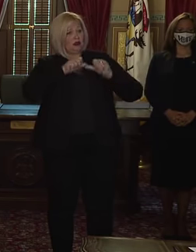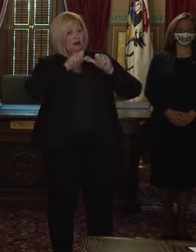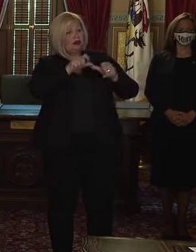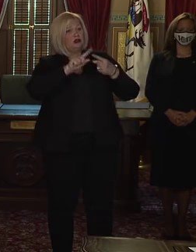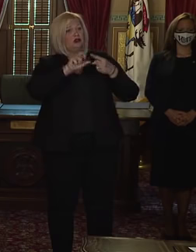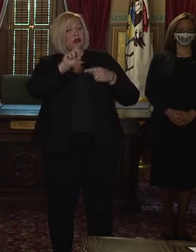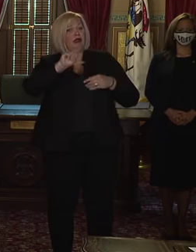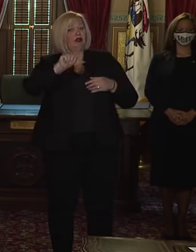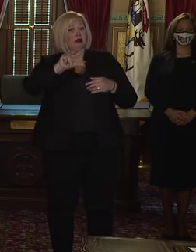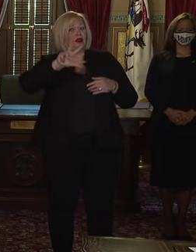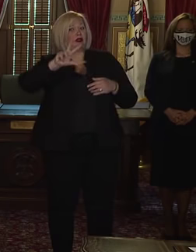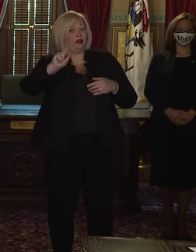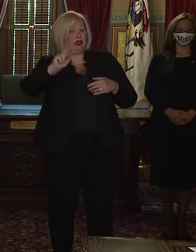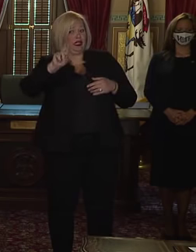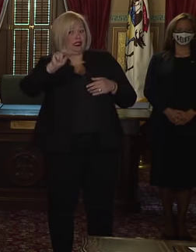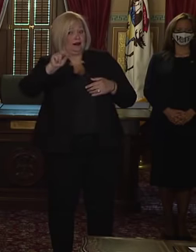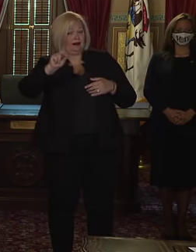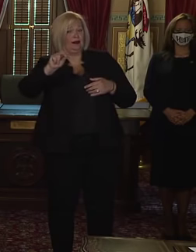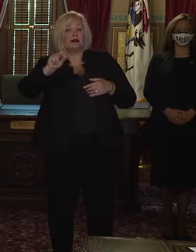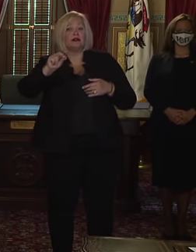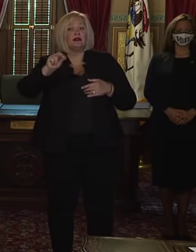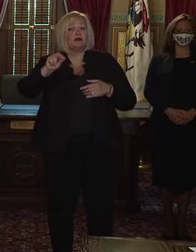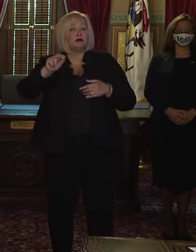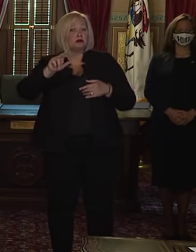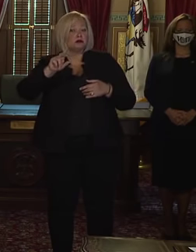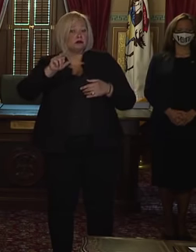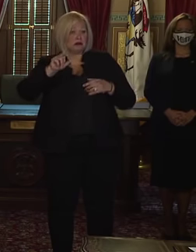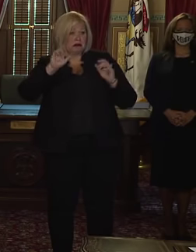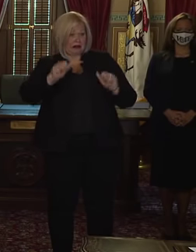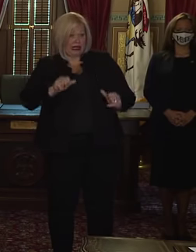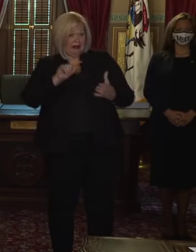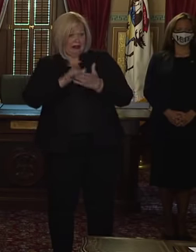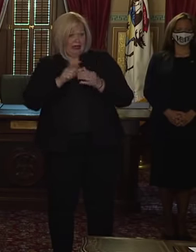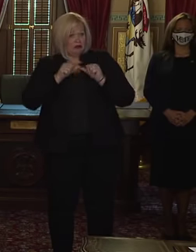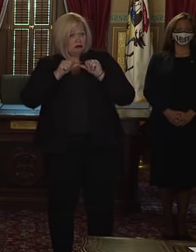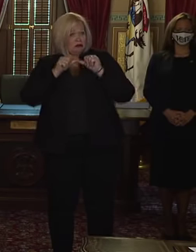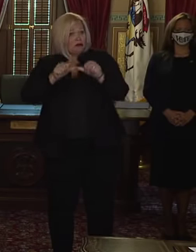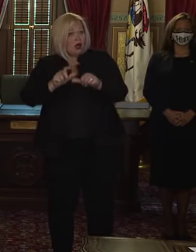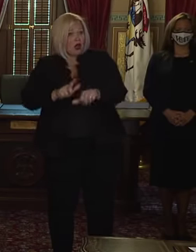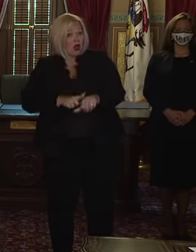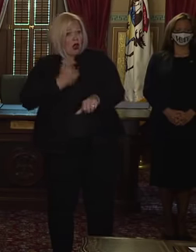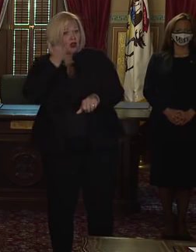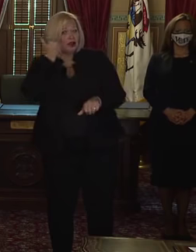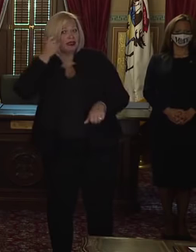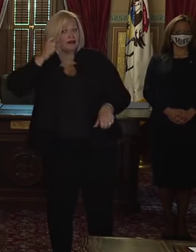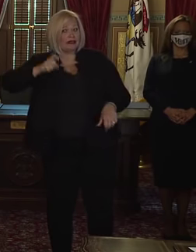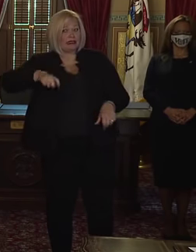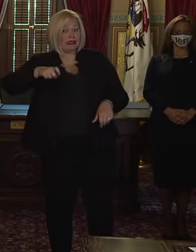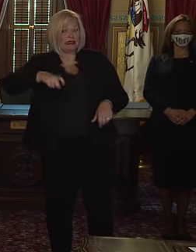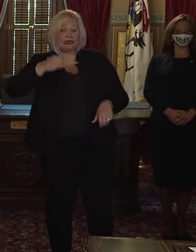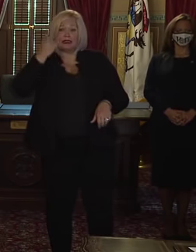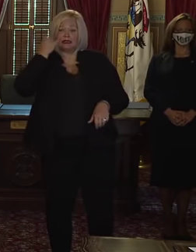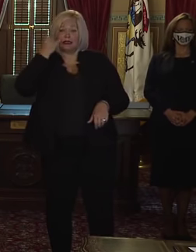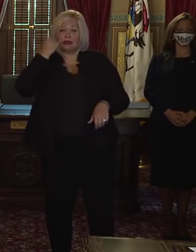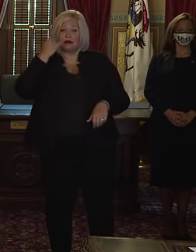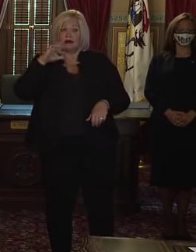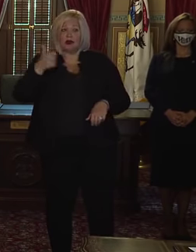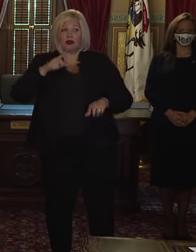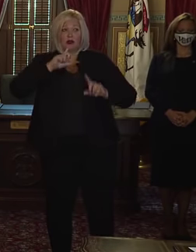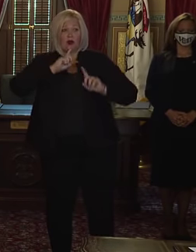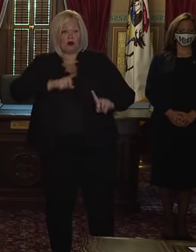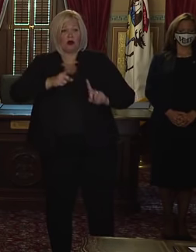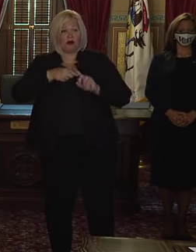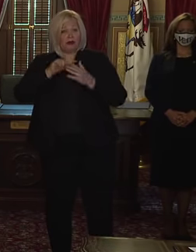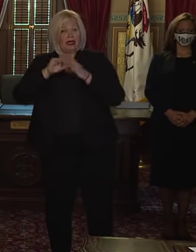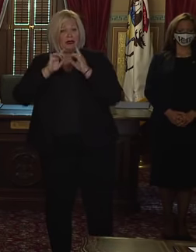30th. The first part of the question is can they be extended beyond that if necessary with another order from